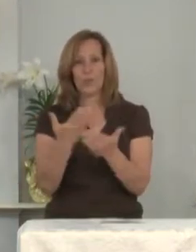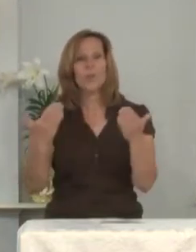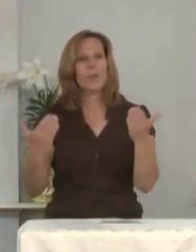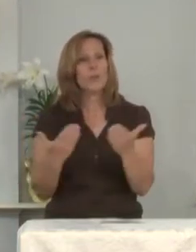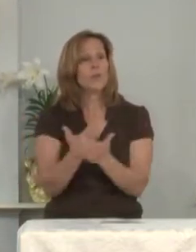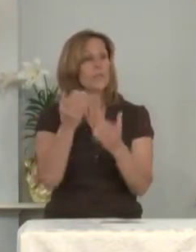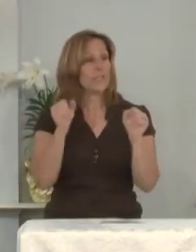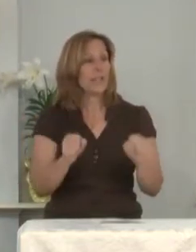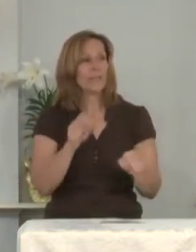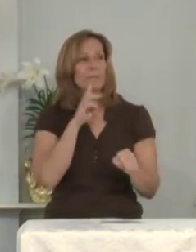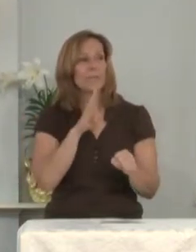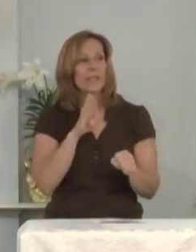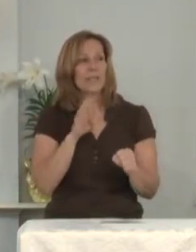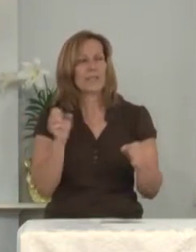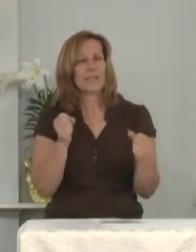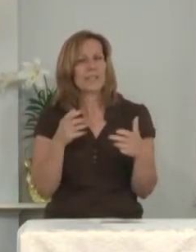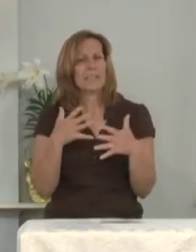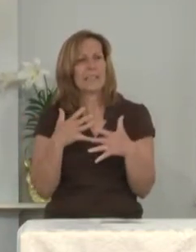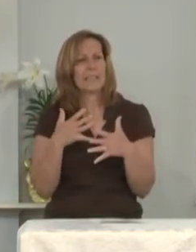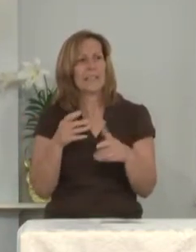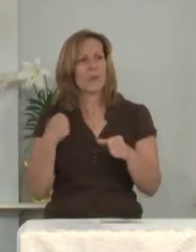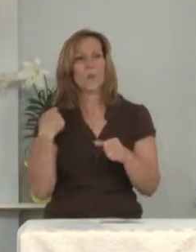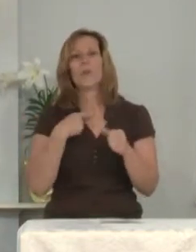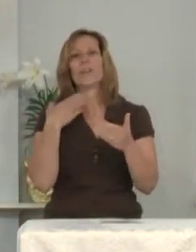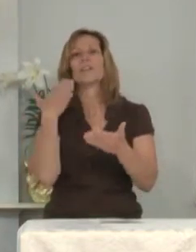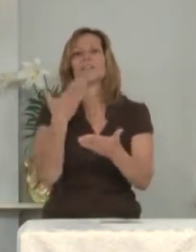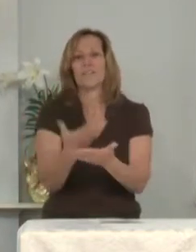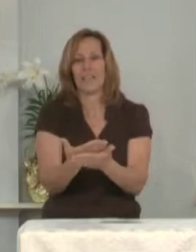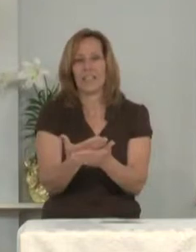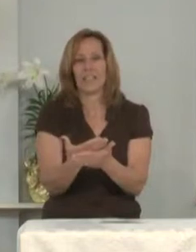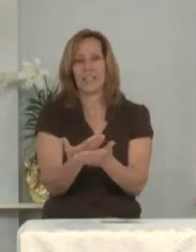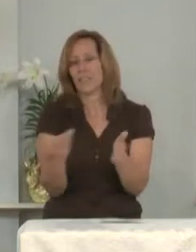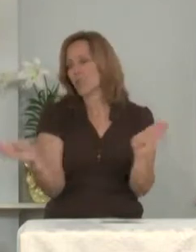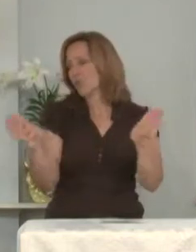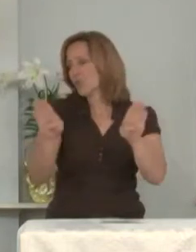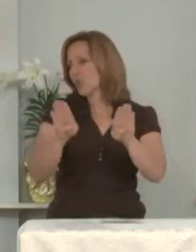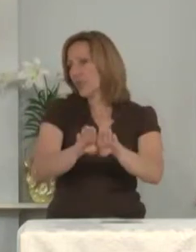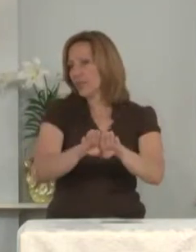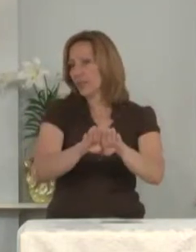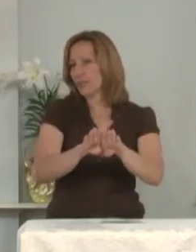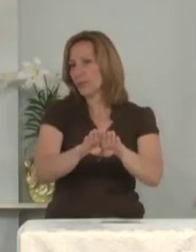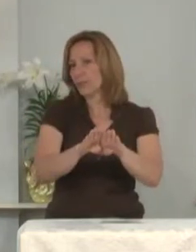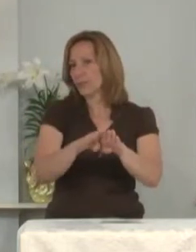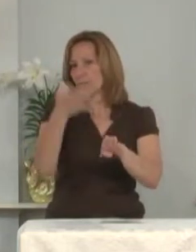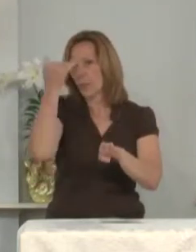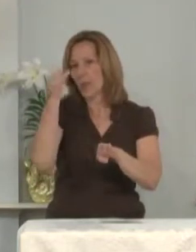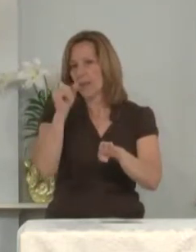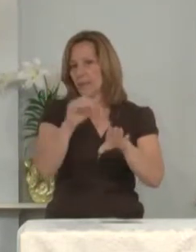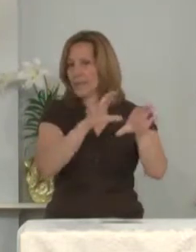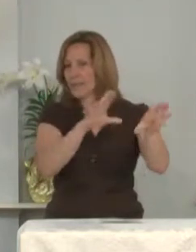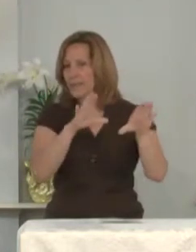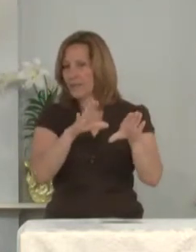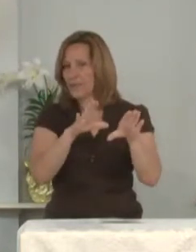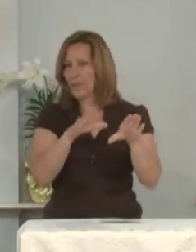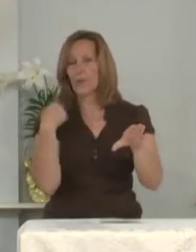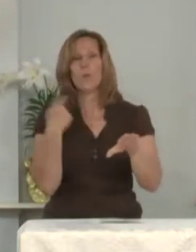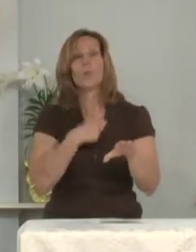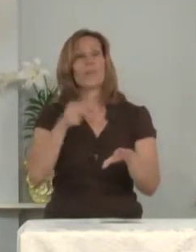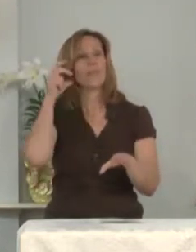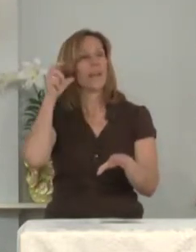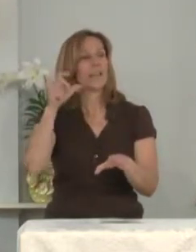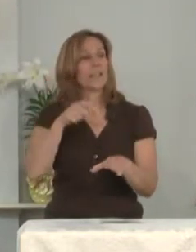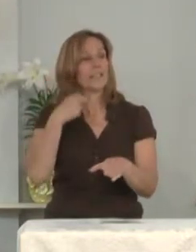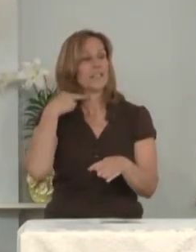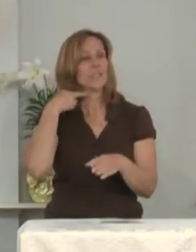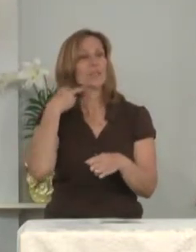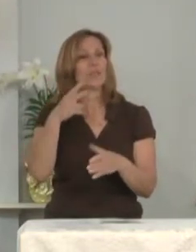Newness can be unsettling, and we confess to shutting our doors in fear. We have not listened to